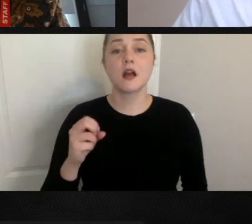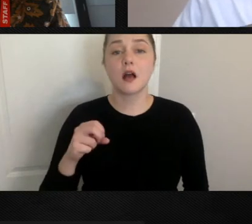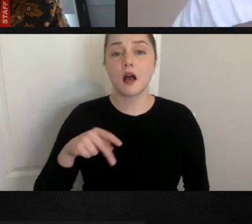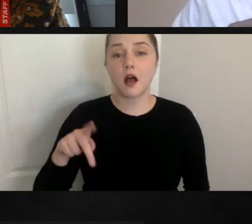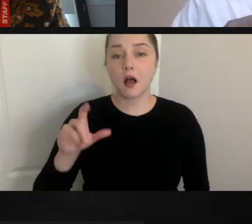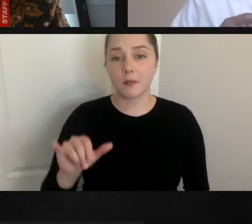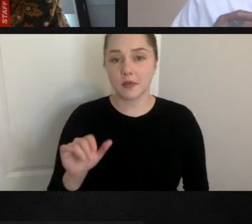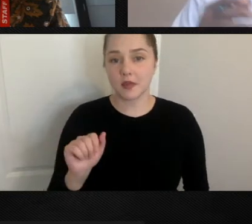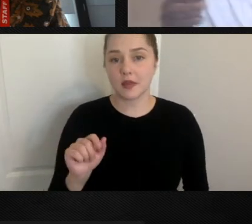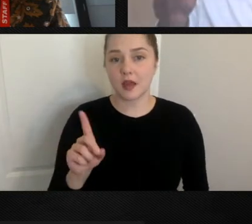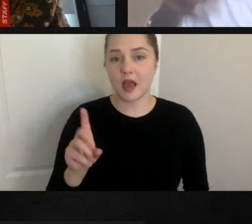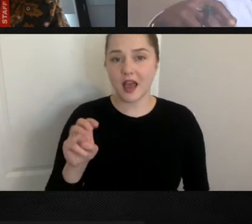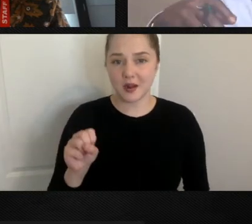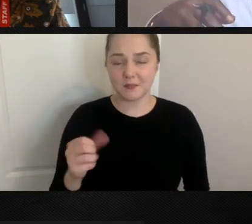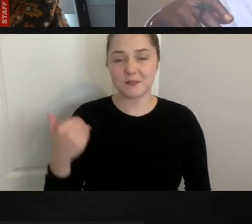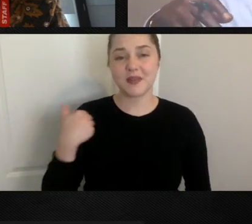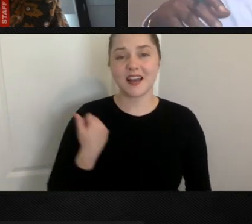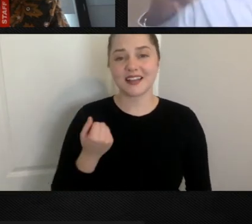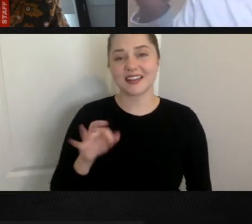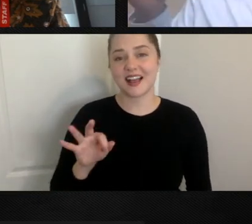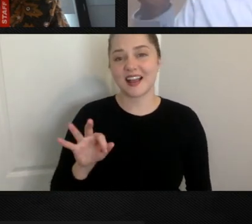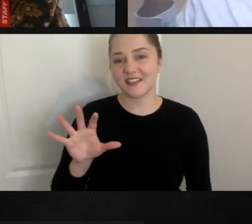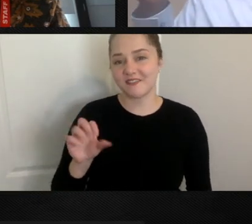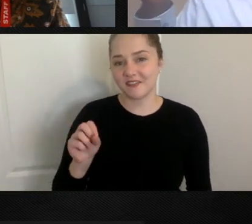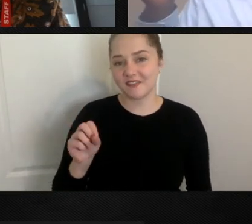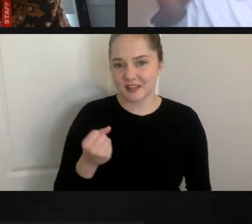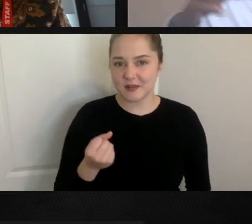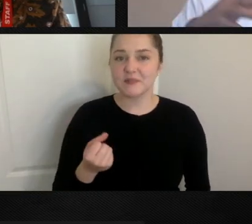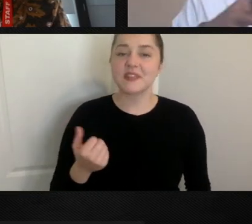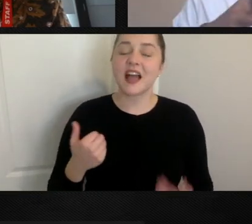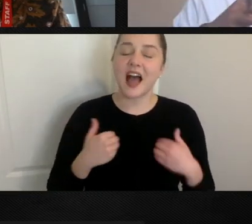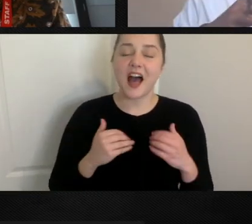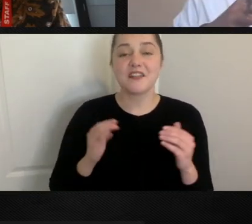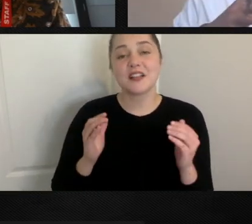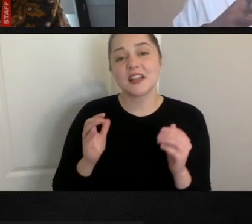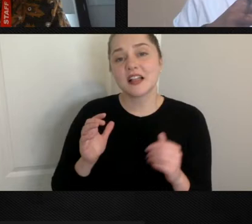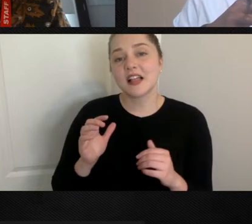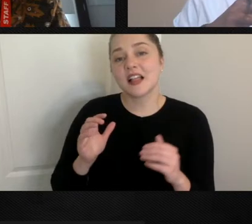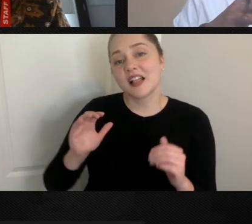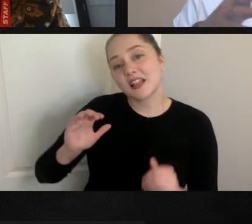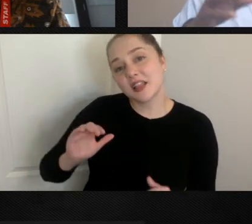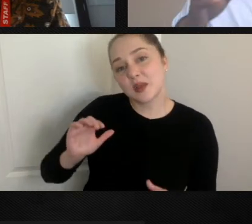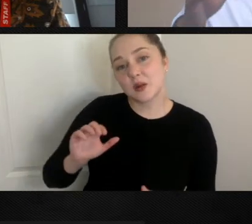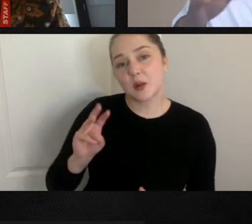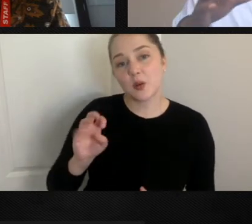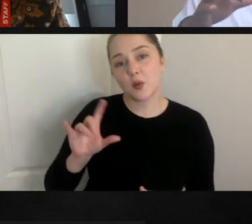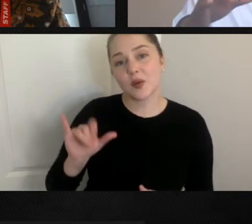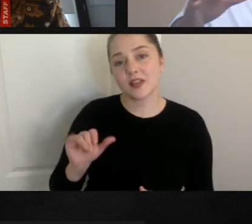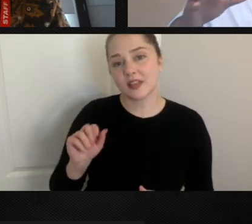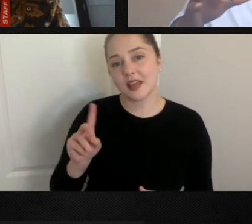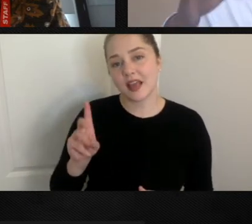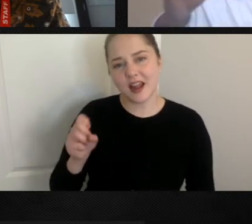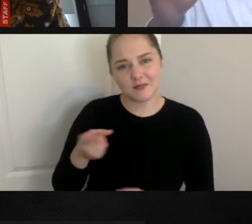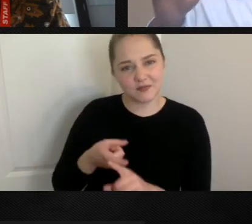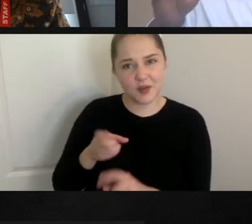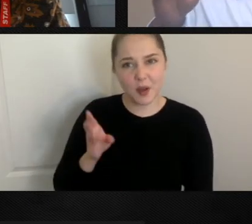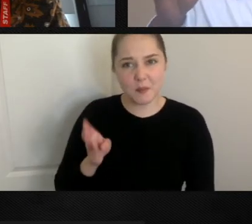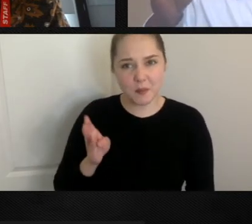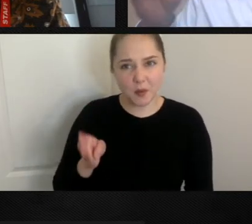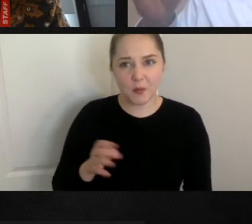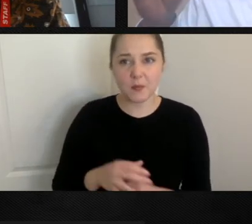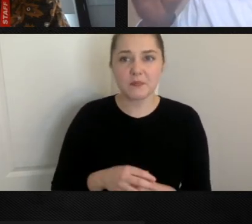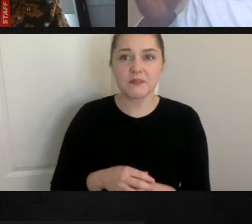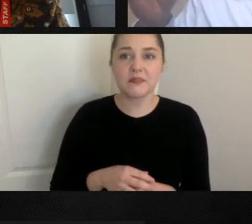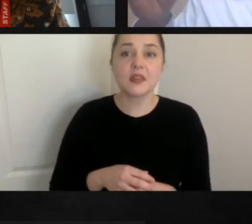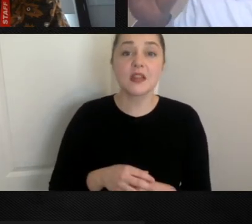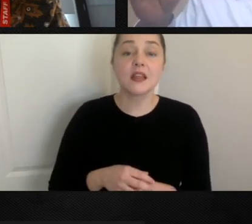1950s. Baltimore businessman Little Willie Adams from Baltimore brought into and eventually